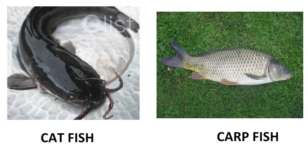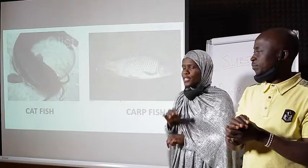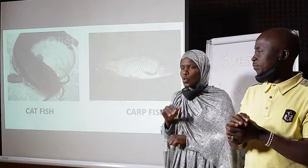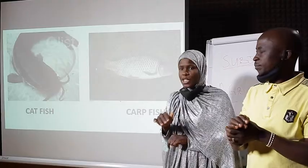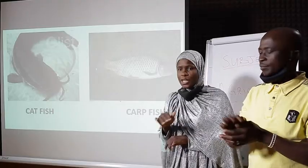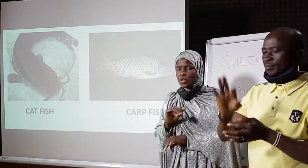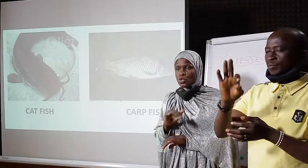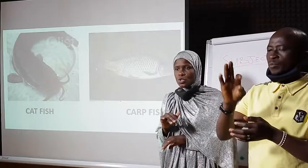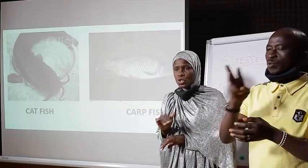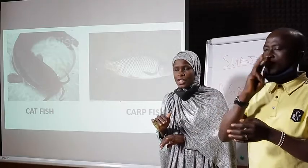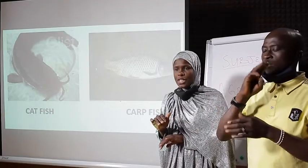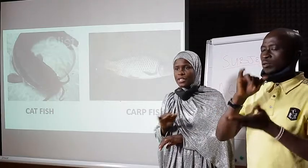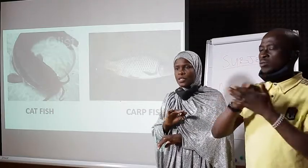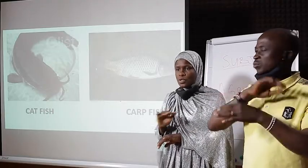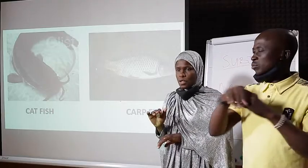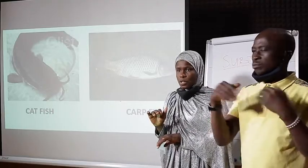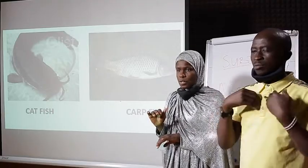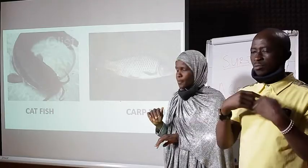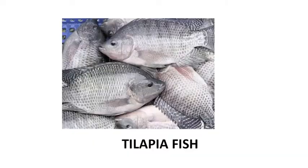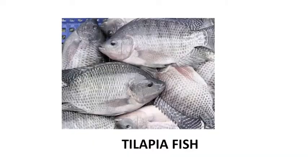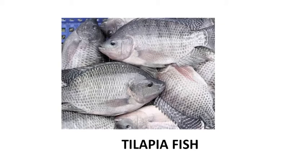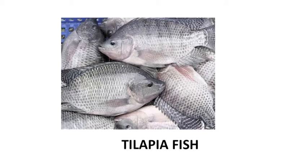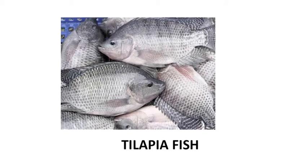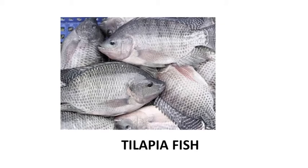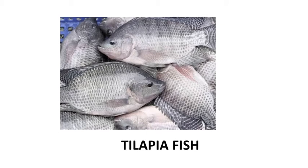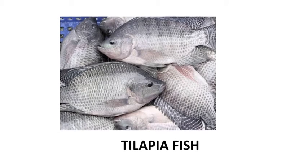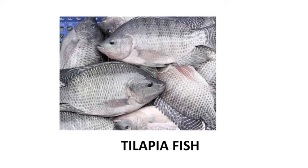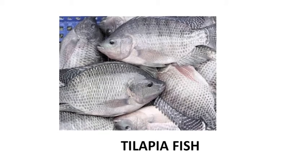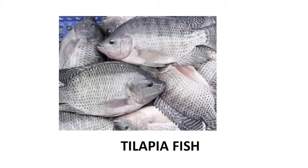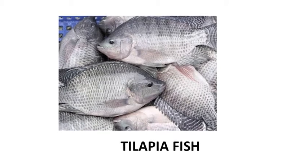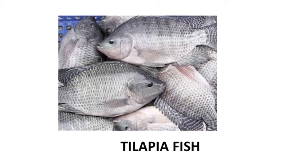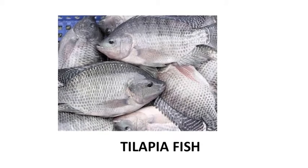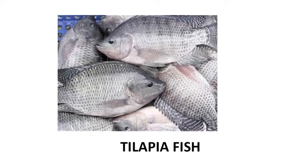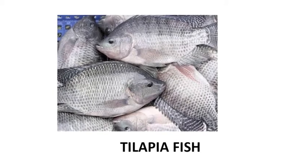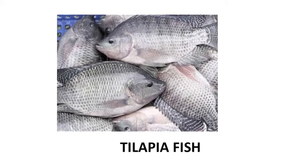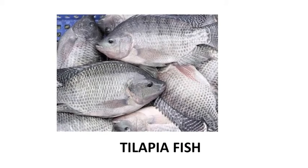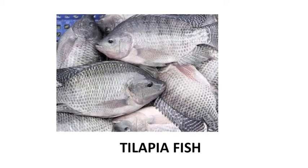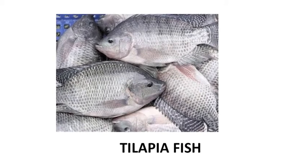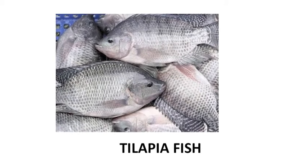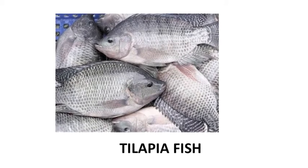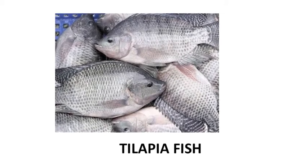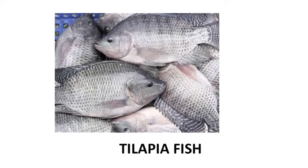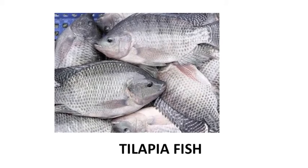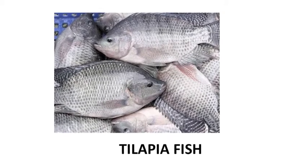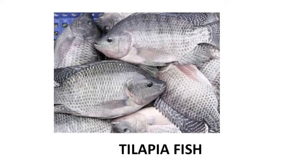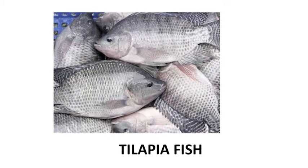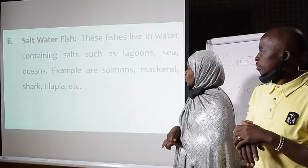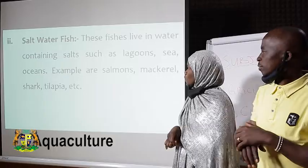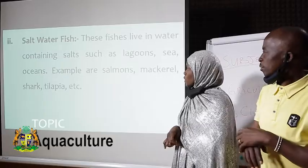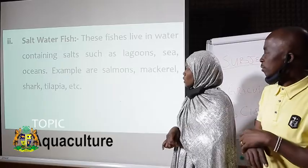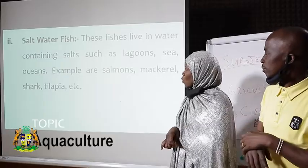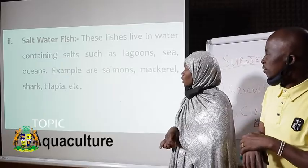water. That is, water that does not contain salt. Here is tilapia. It is also part of the fresh water fish.